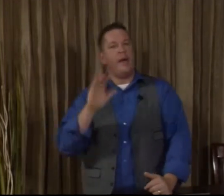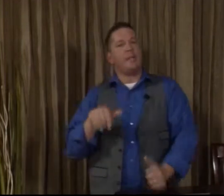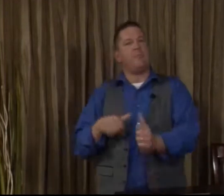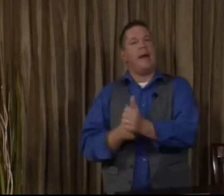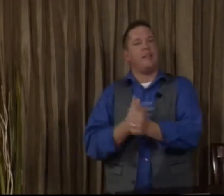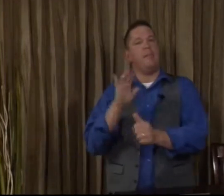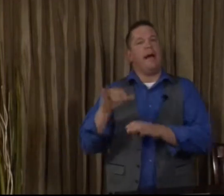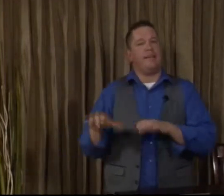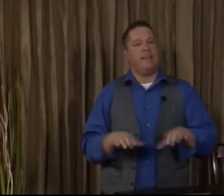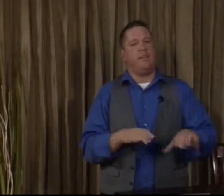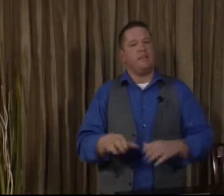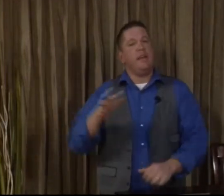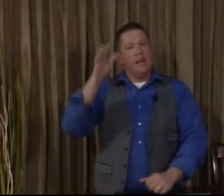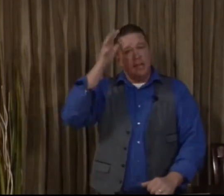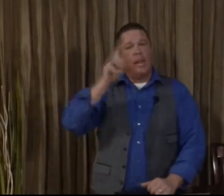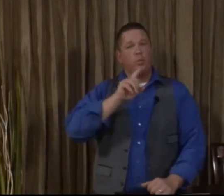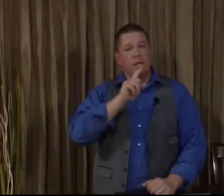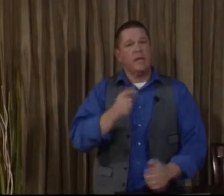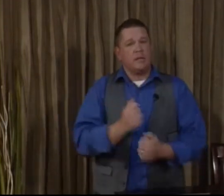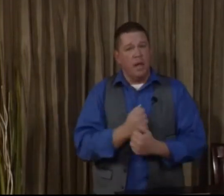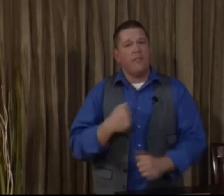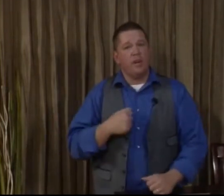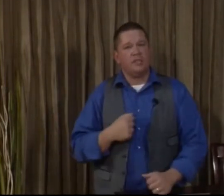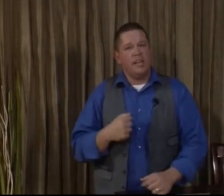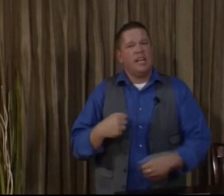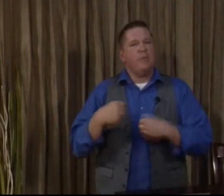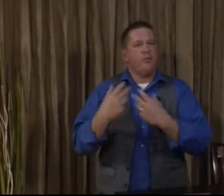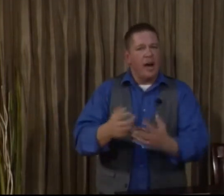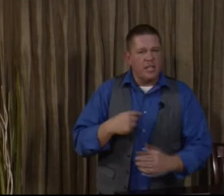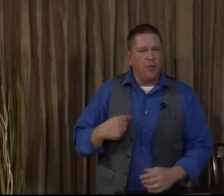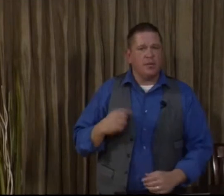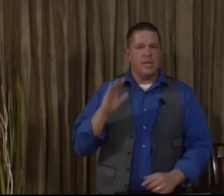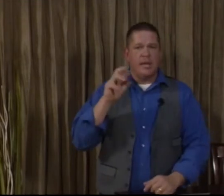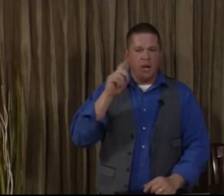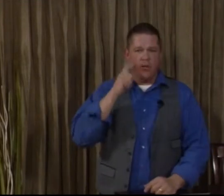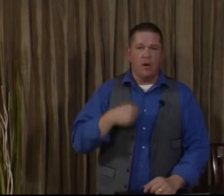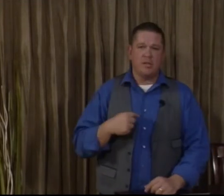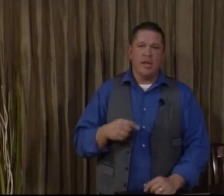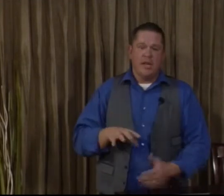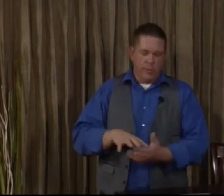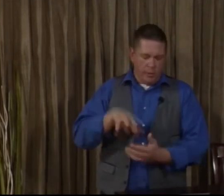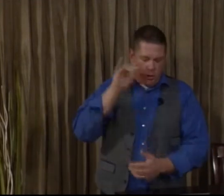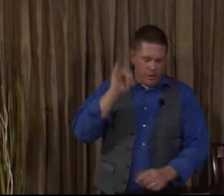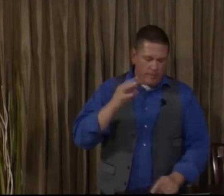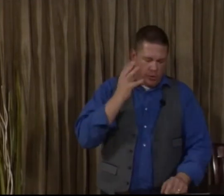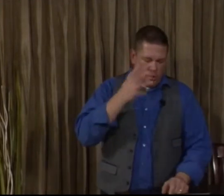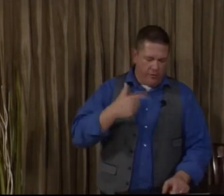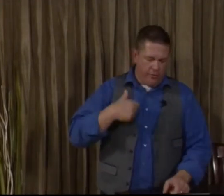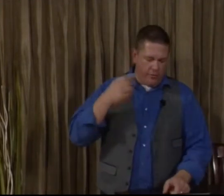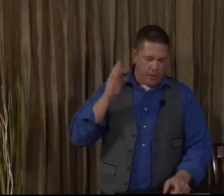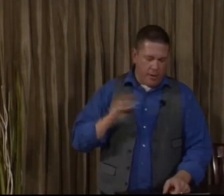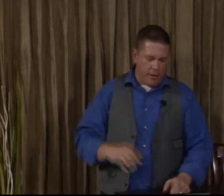oh, yeah, it's backed up by activities. Daddy really does love us. He provides for us. He cares for us. And we learn that beautifully from God.